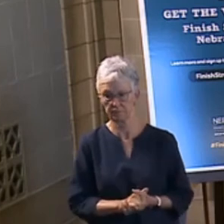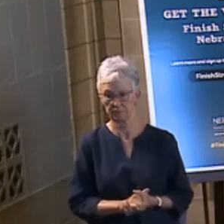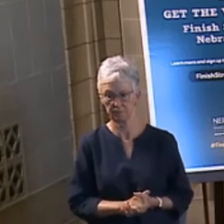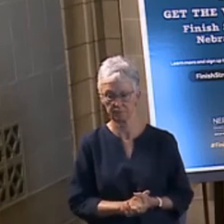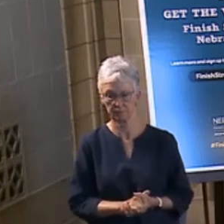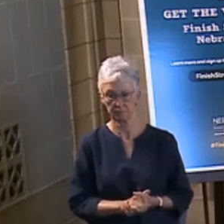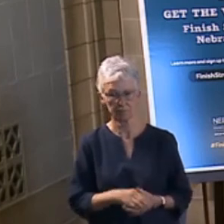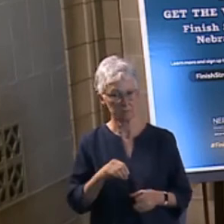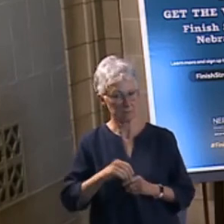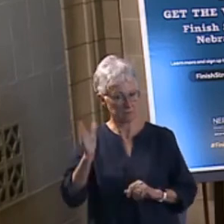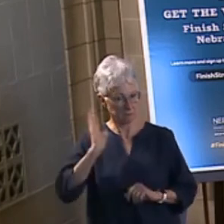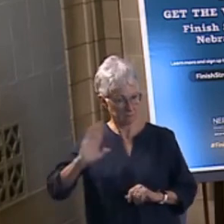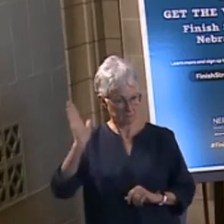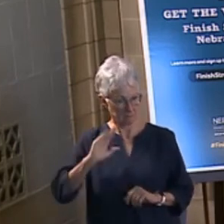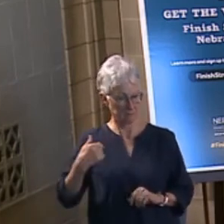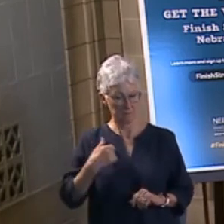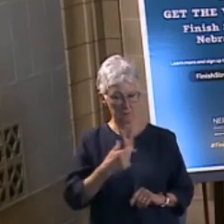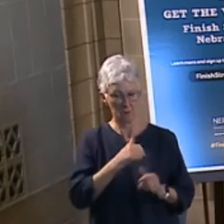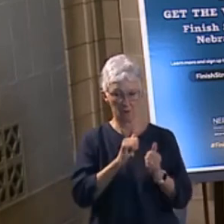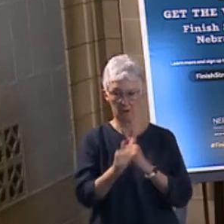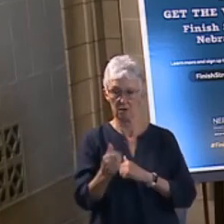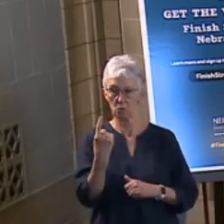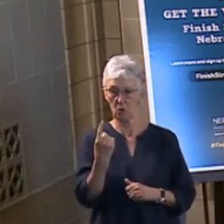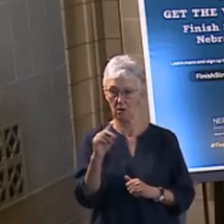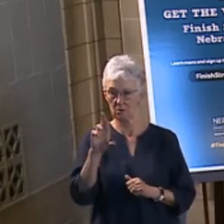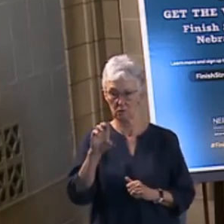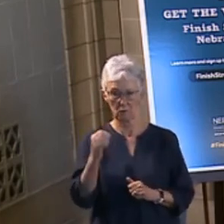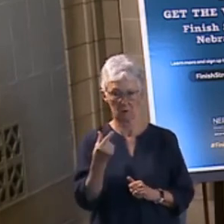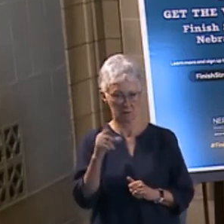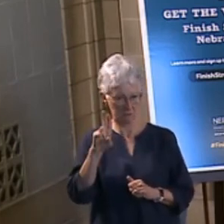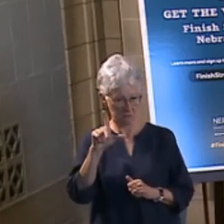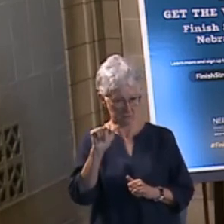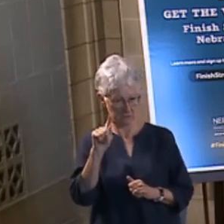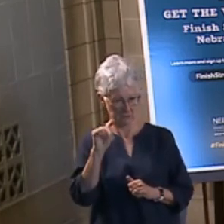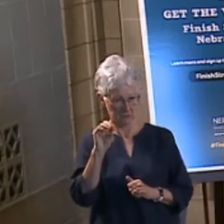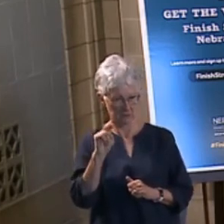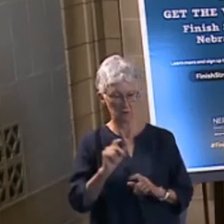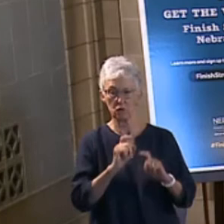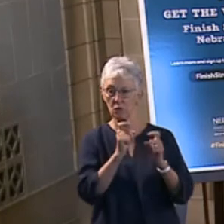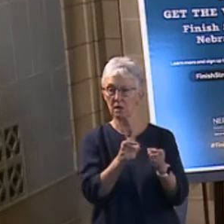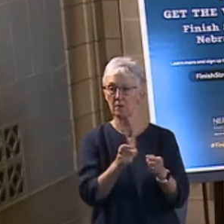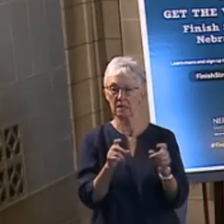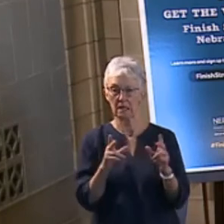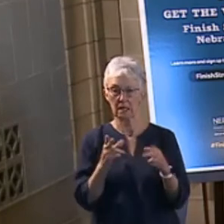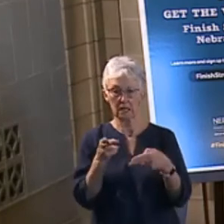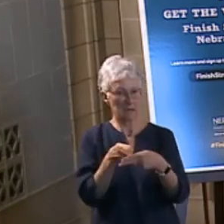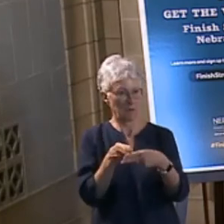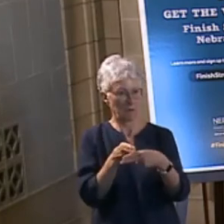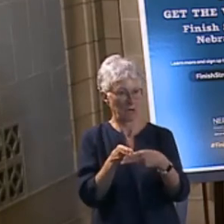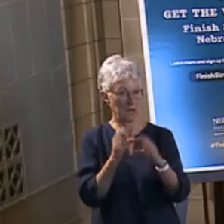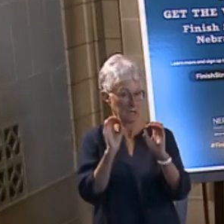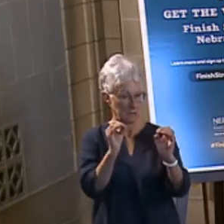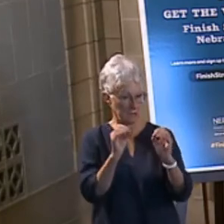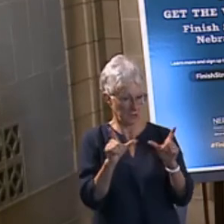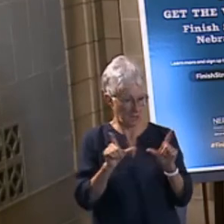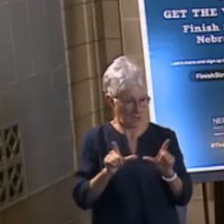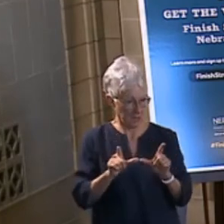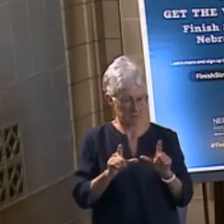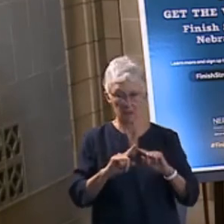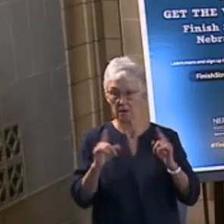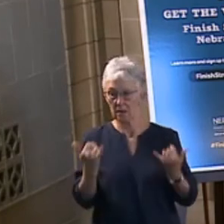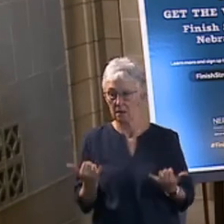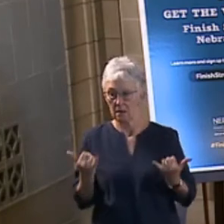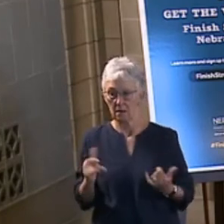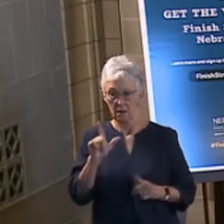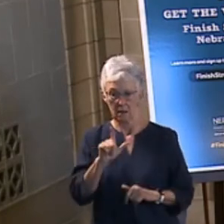regard to this is we had passed a regulation or signed a regulation to grant temporary teaching licenses. But with LB389,